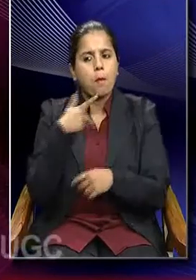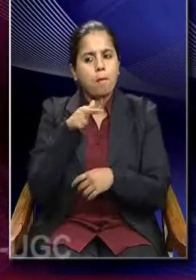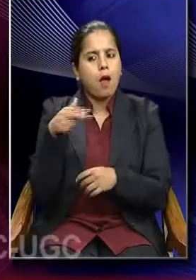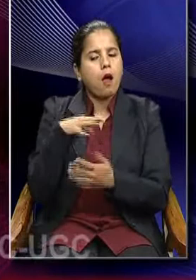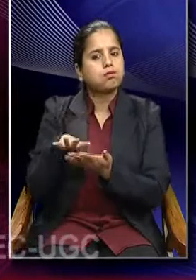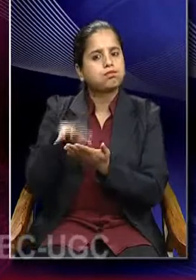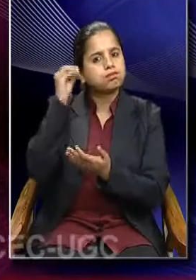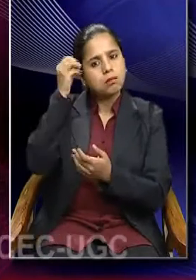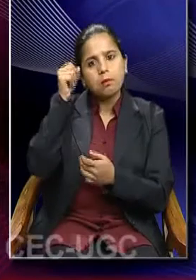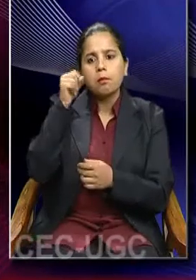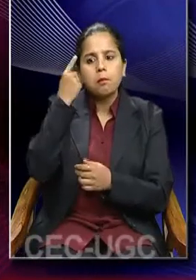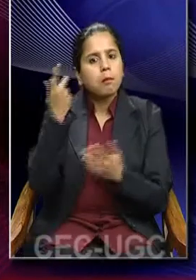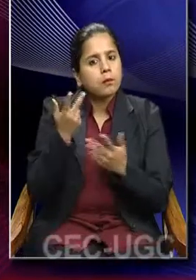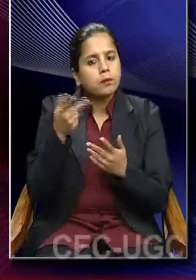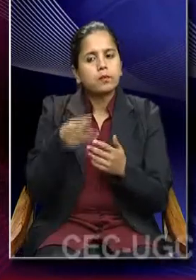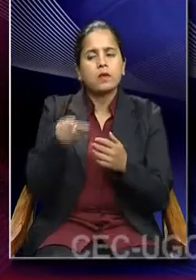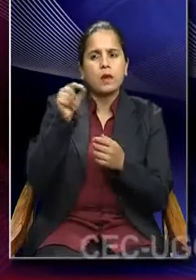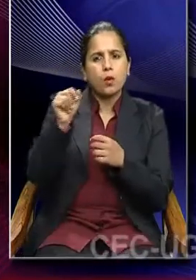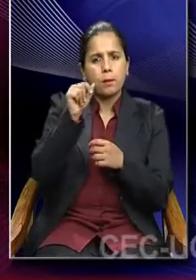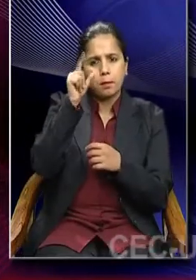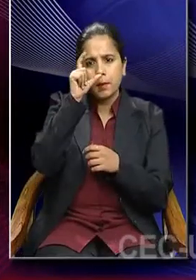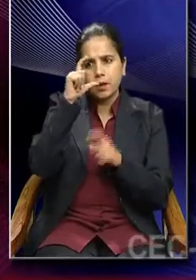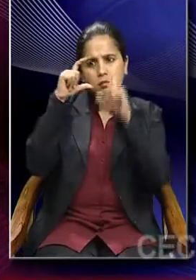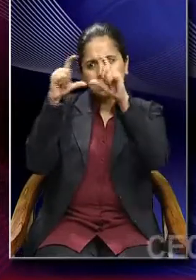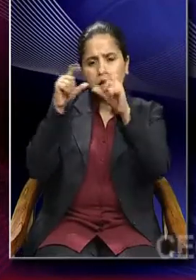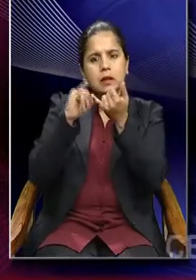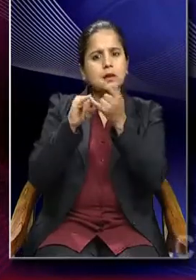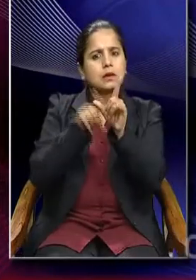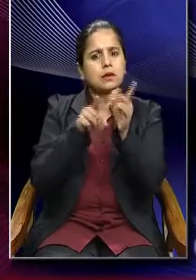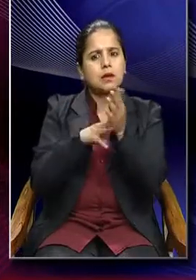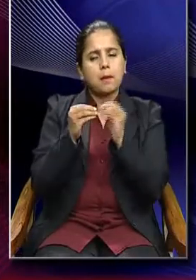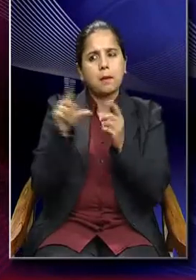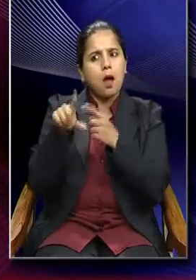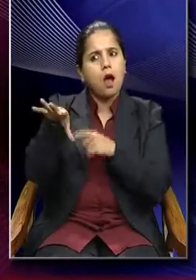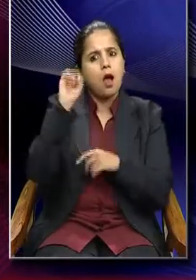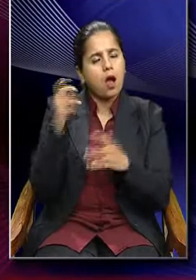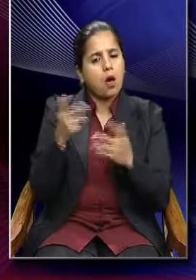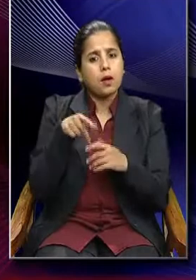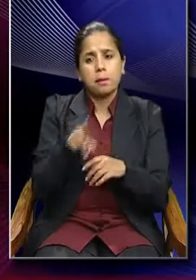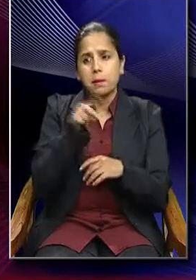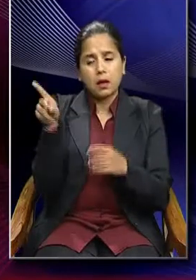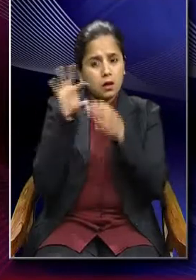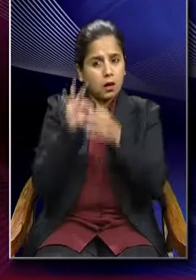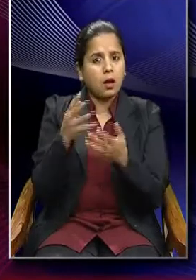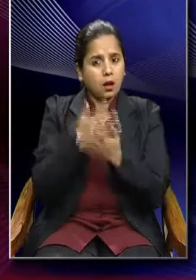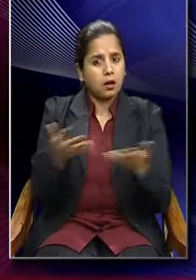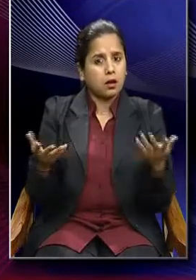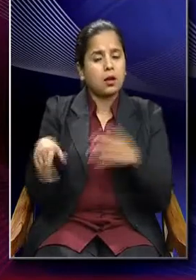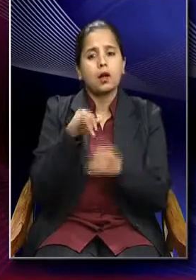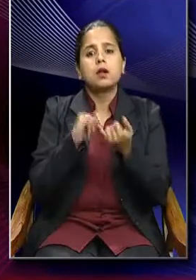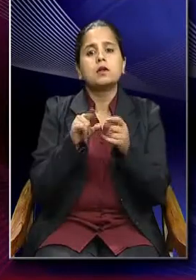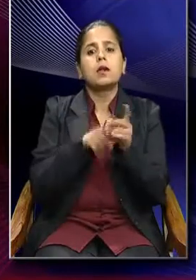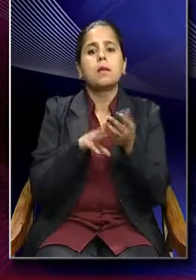how we understand symbols because meaning attached to a particular object, symbolic object